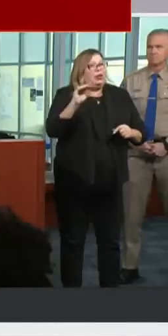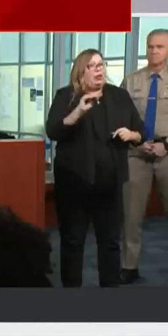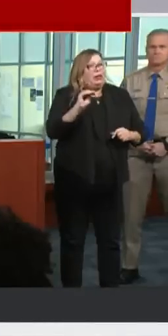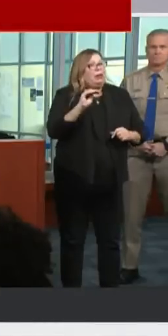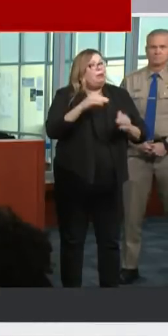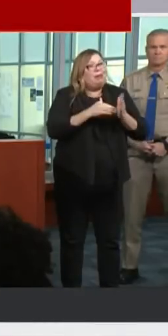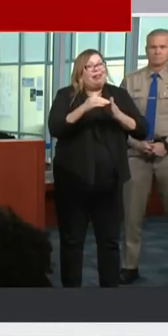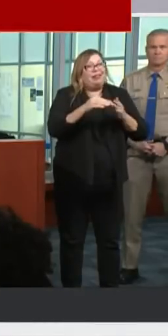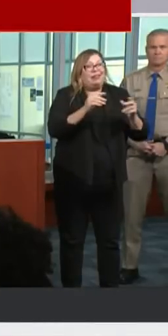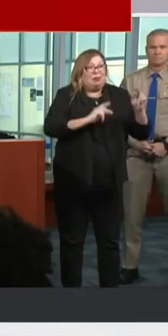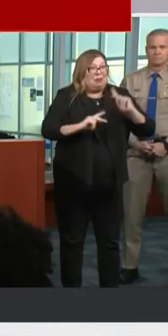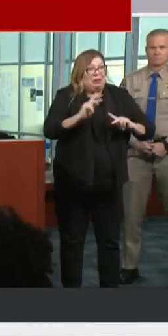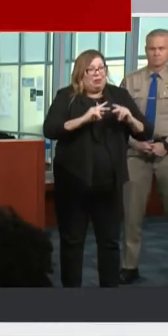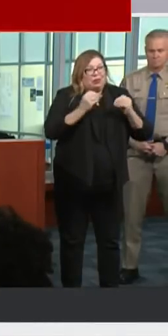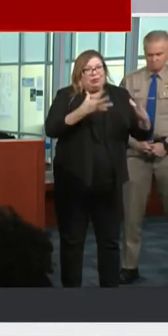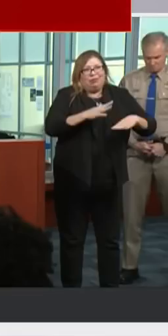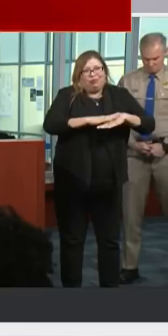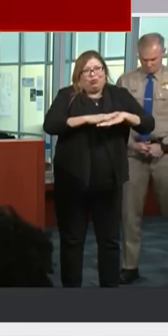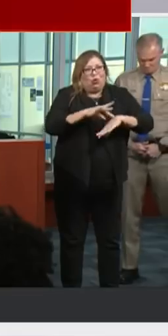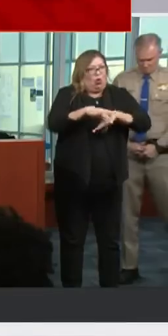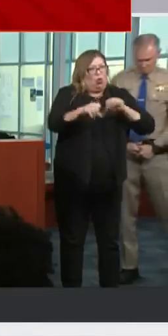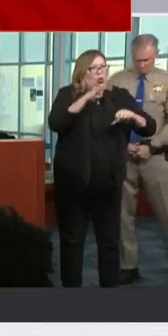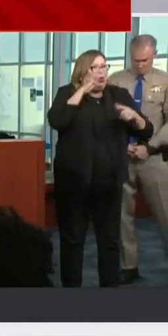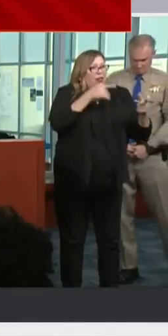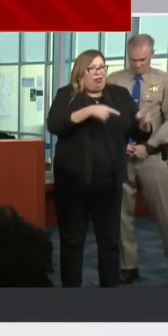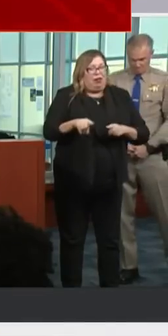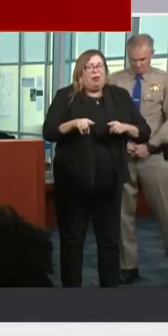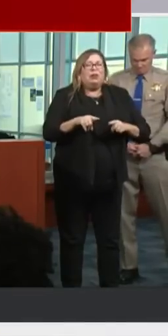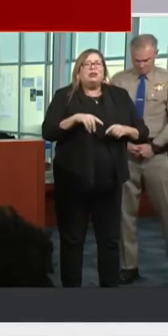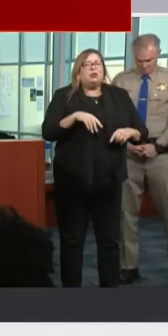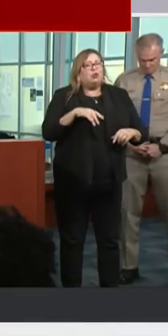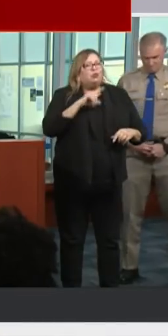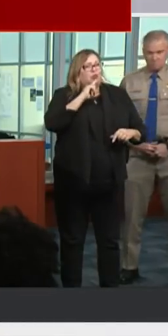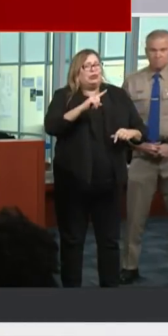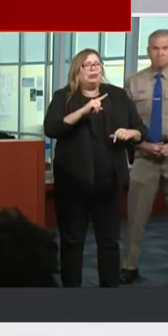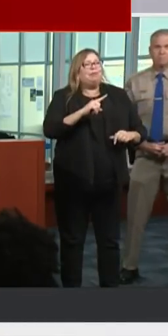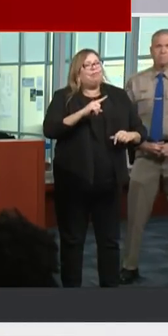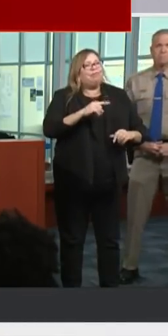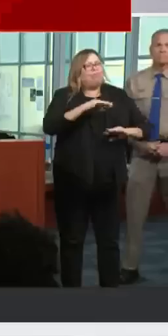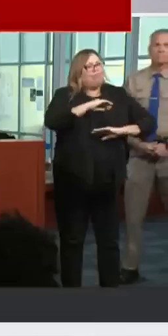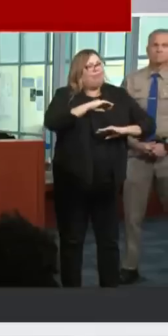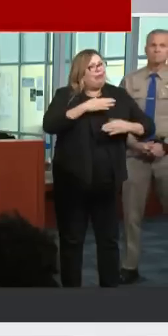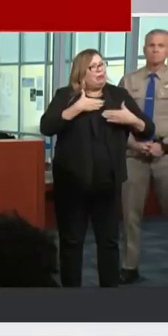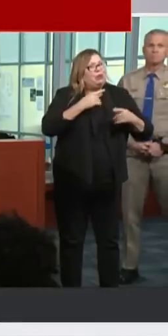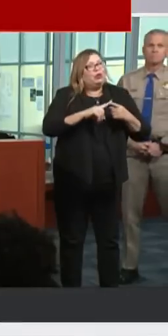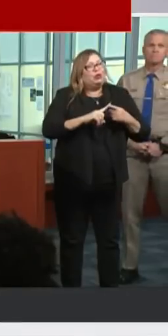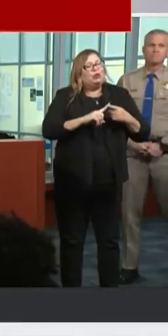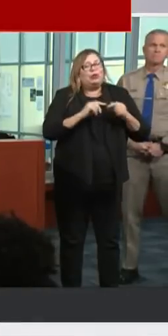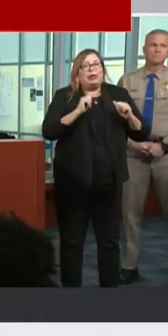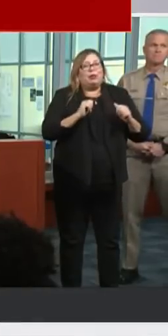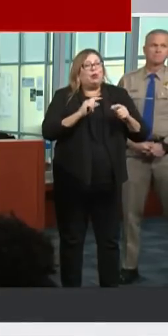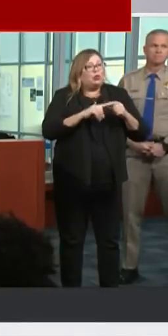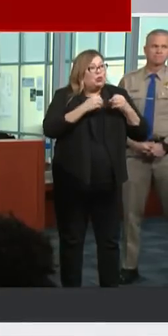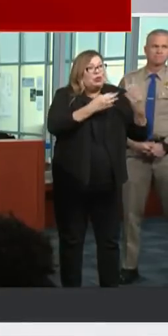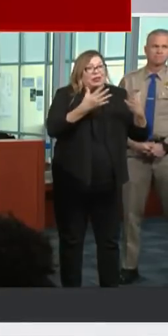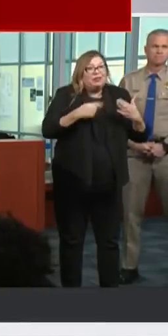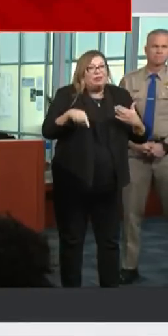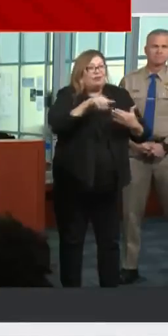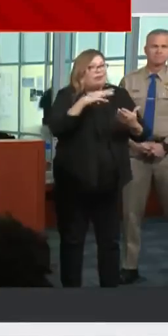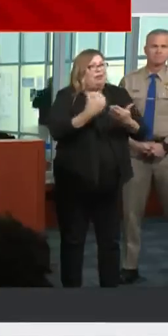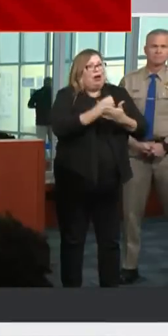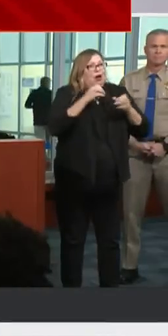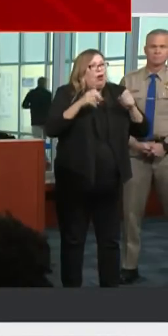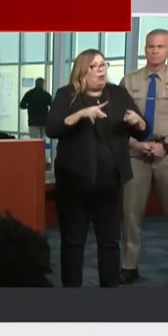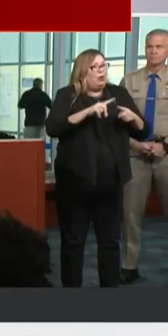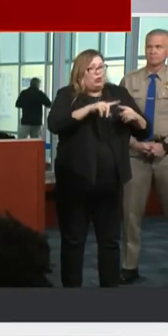in Northern California. And so I was really happy to have given individuals an opportunity to